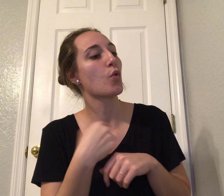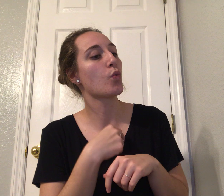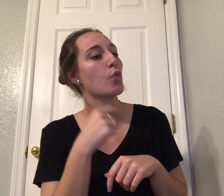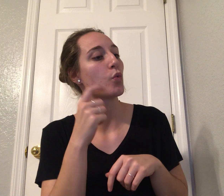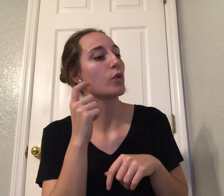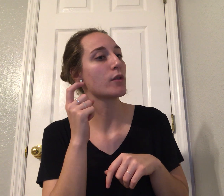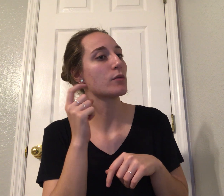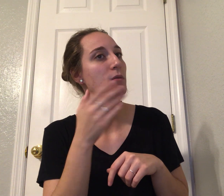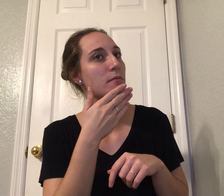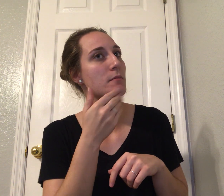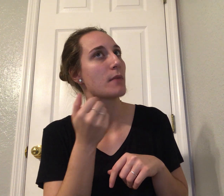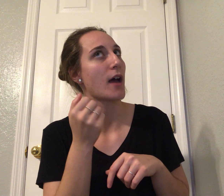cut results.